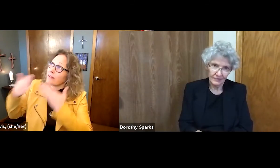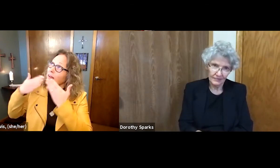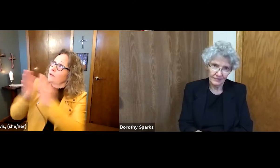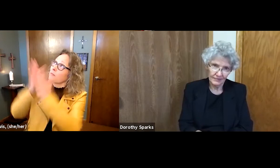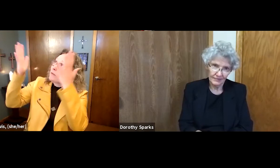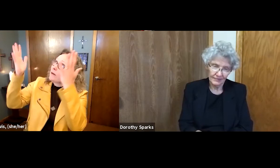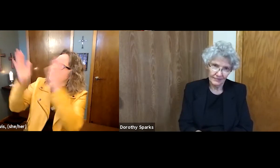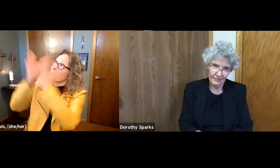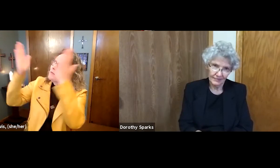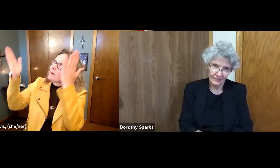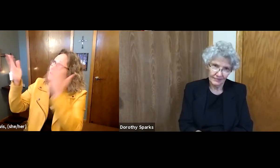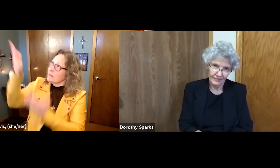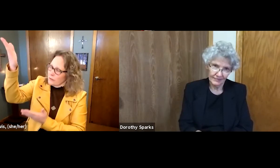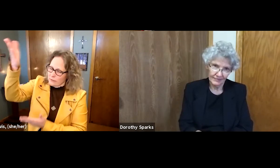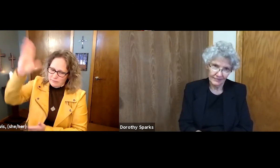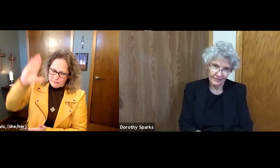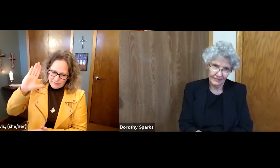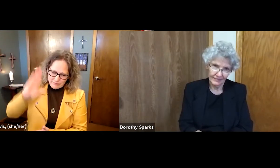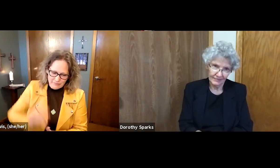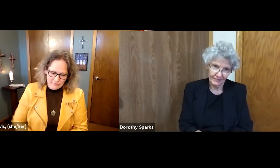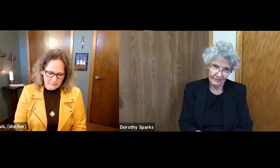Let us give thanks to the Lord our God.